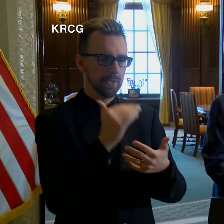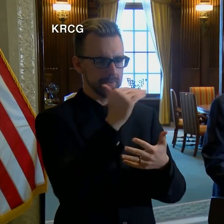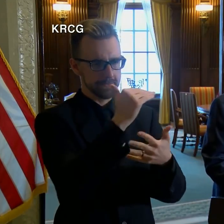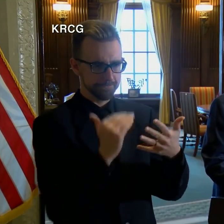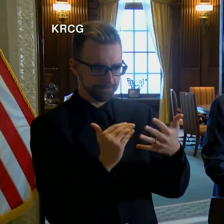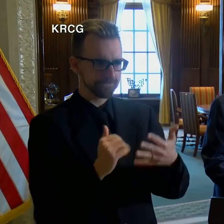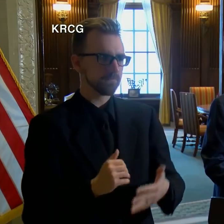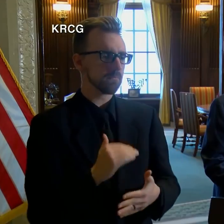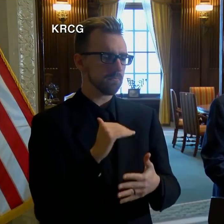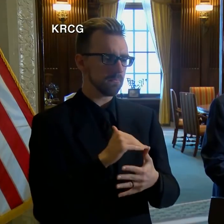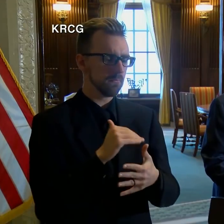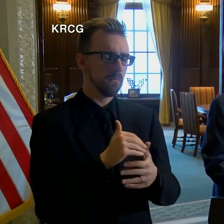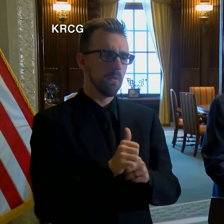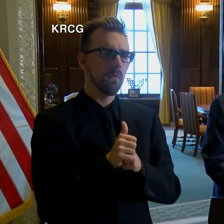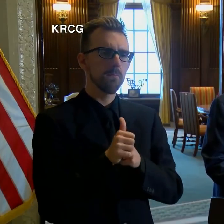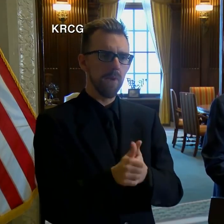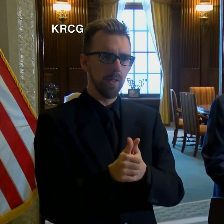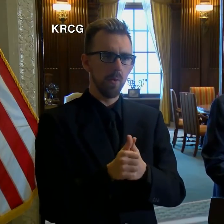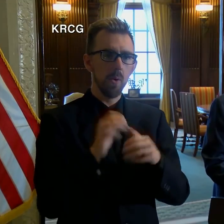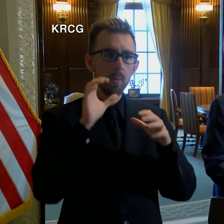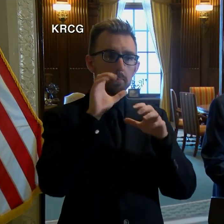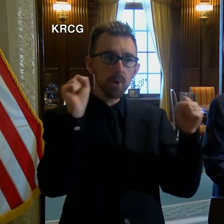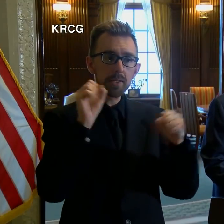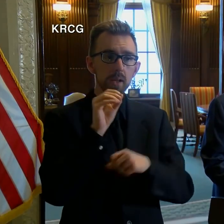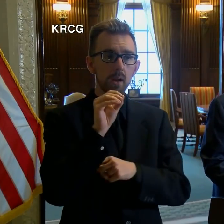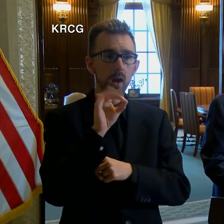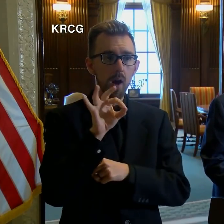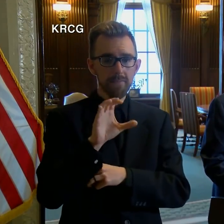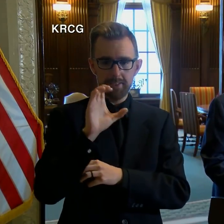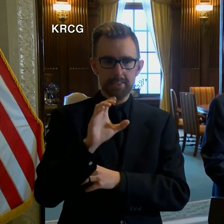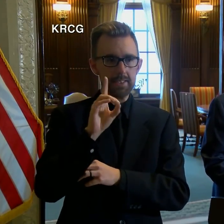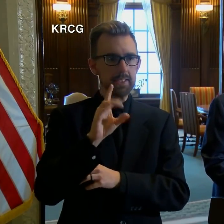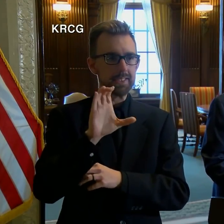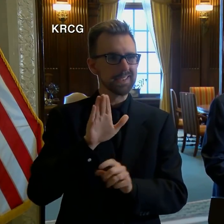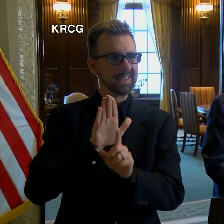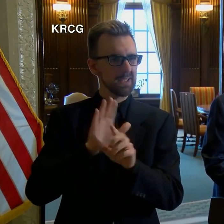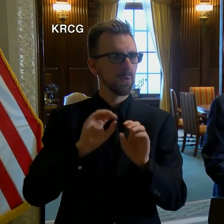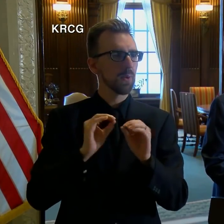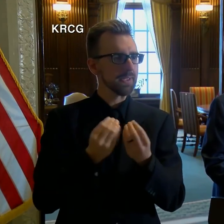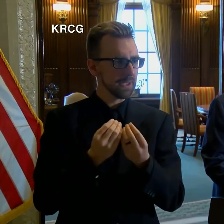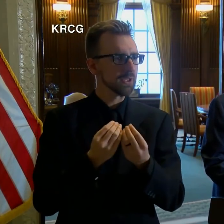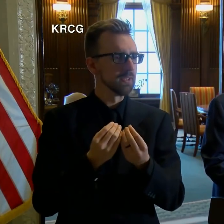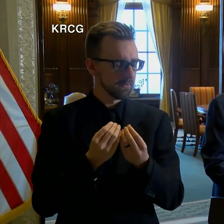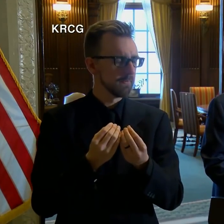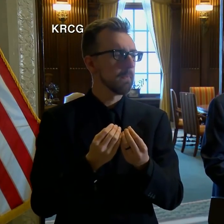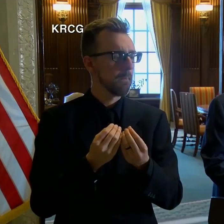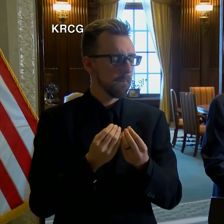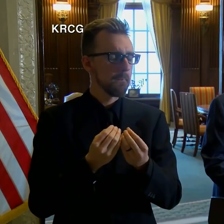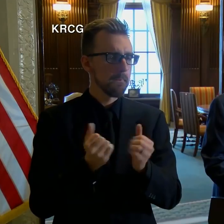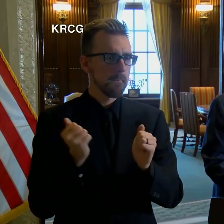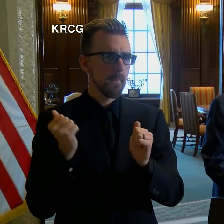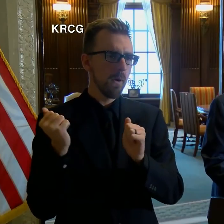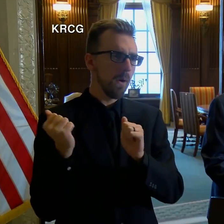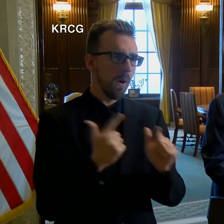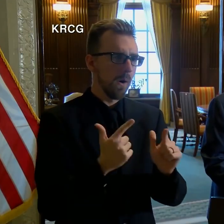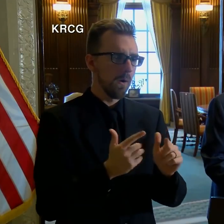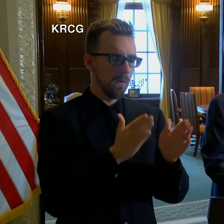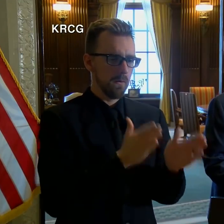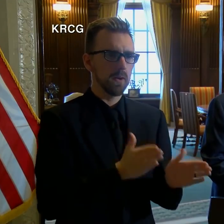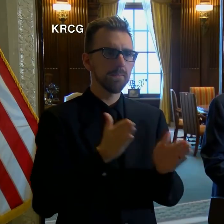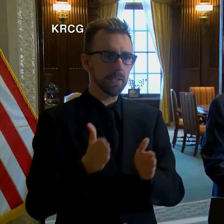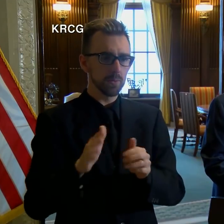In accordance with the guidance from the President and the Centers of Disease Control and Prevention, every person